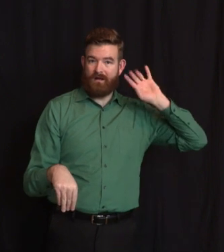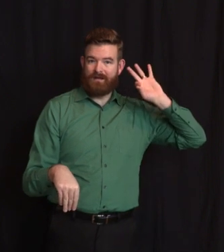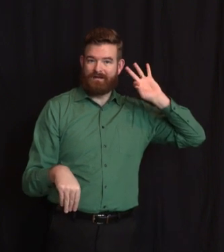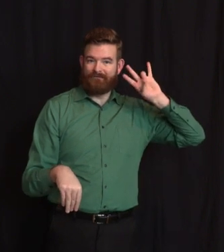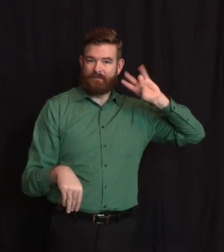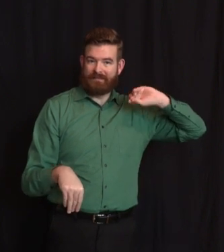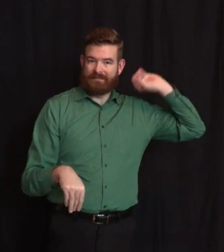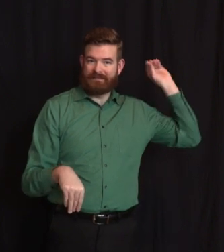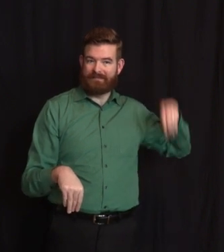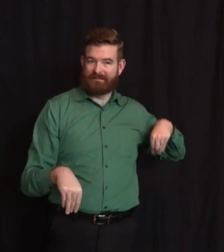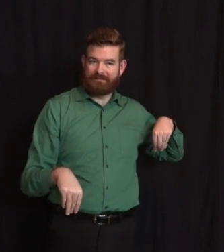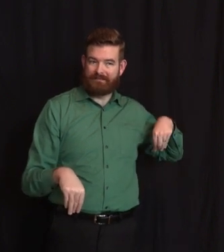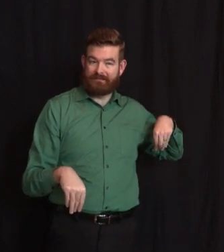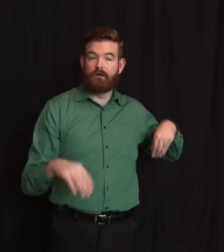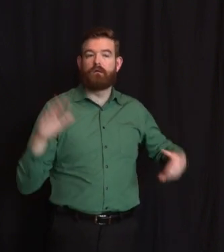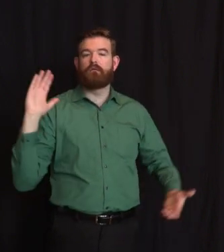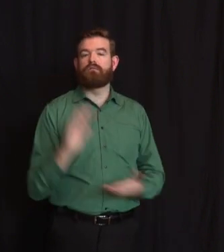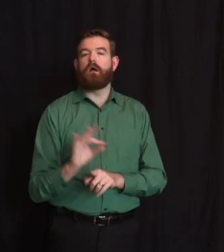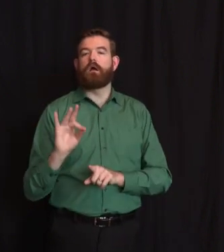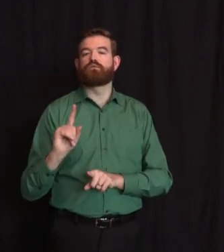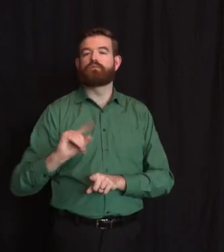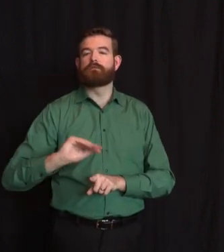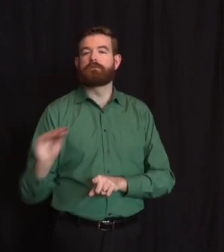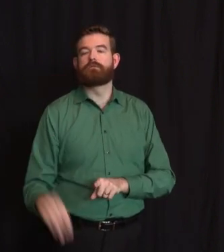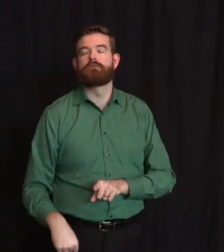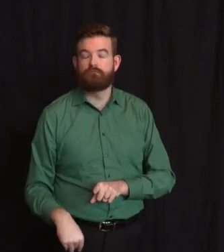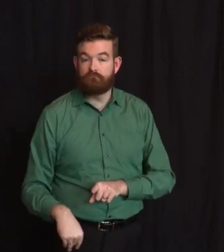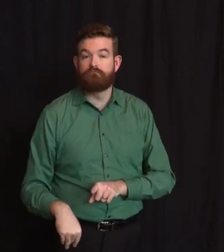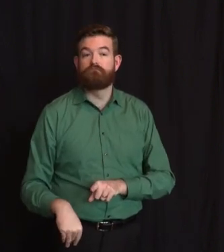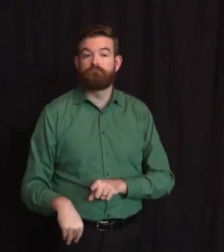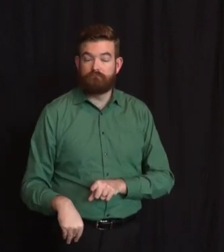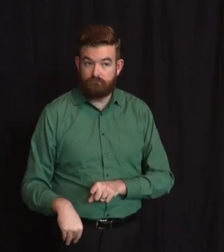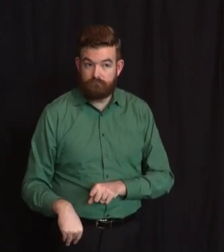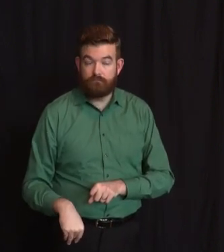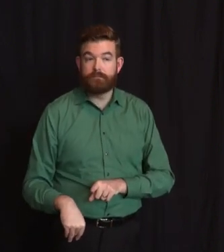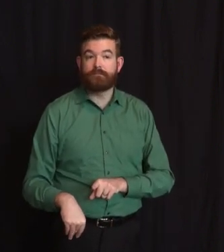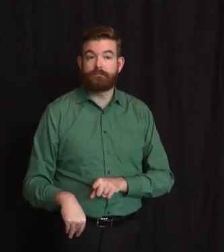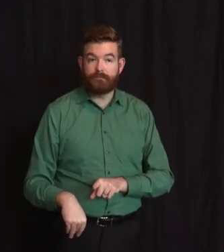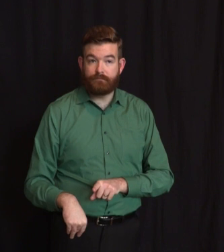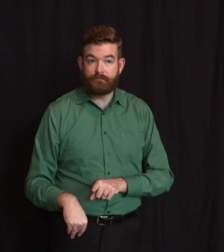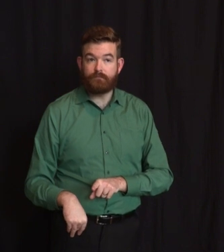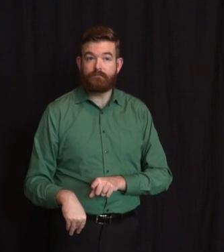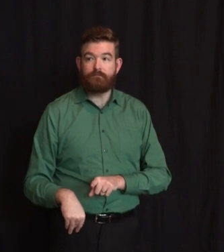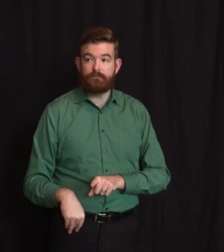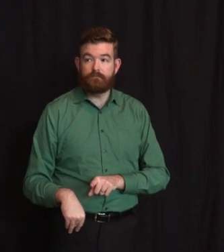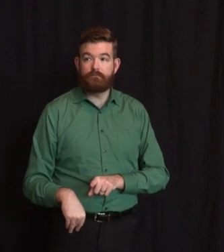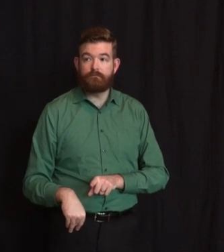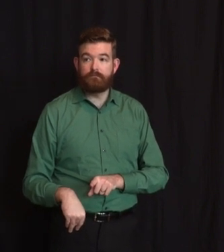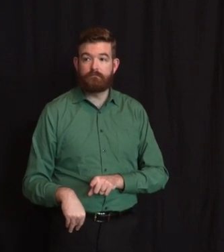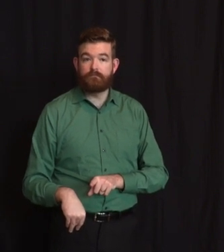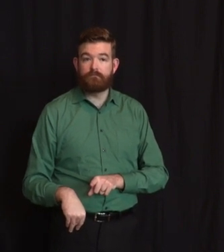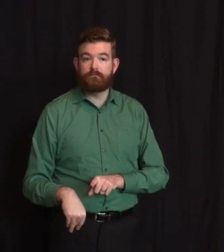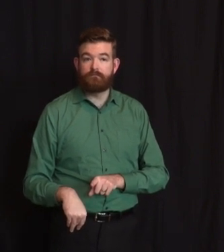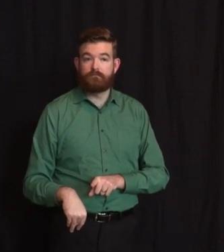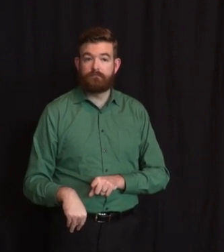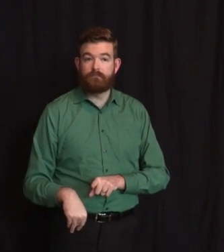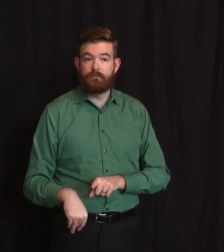Before I got in the car to come here, I got a call from Kevin Slavin, who you know is CEO of St. Joseph's